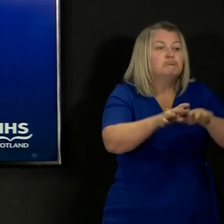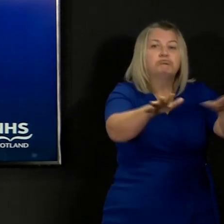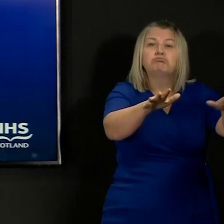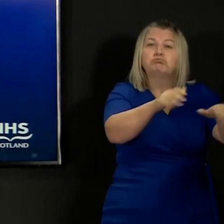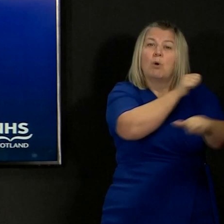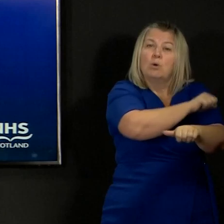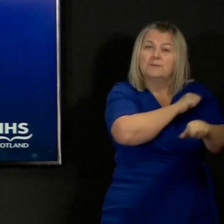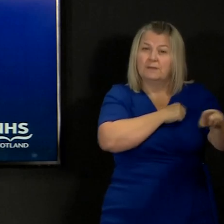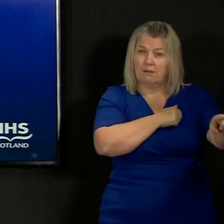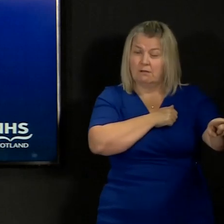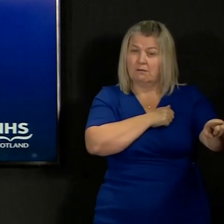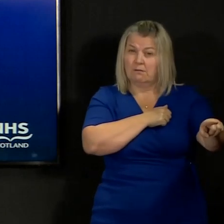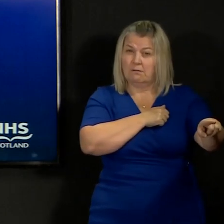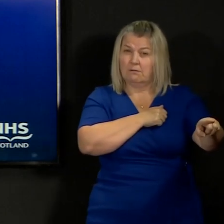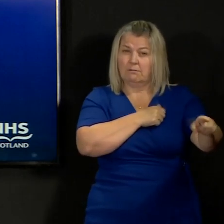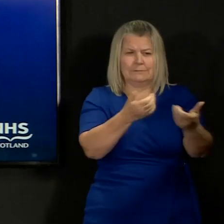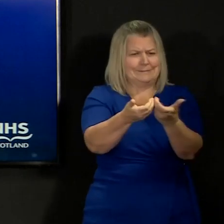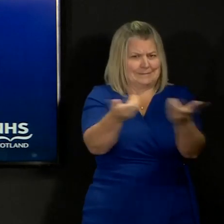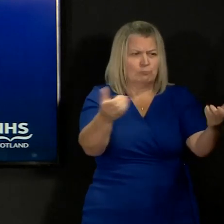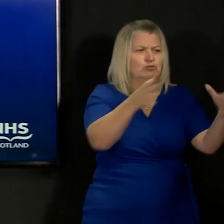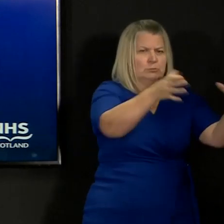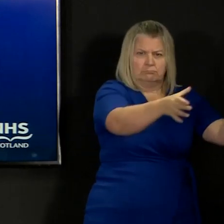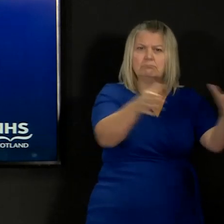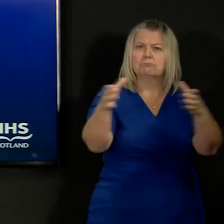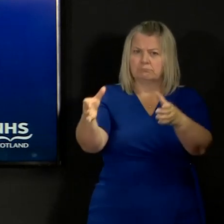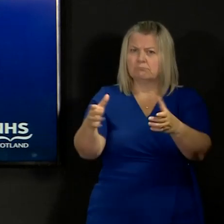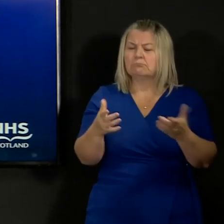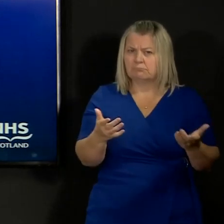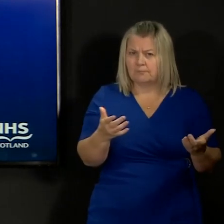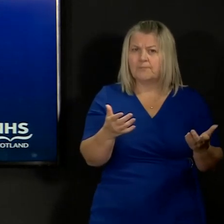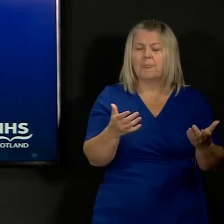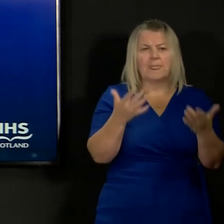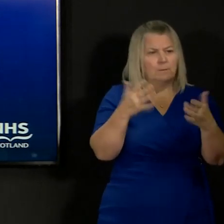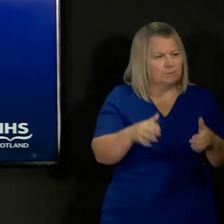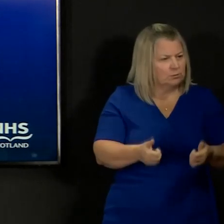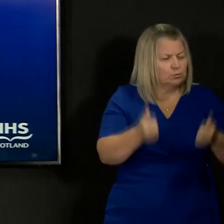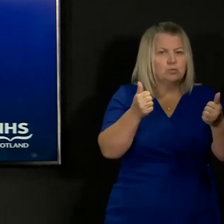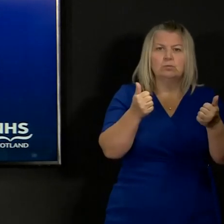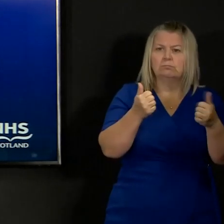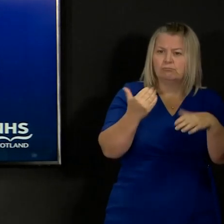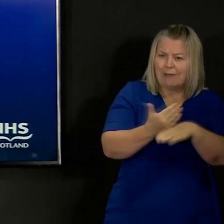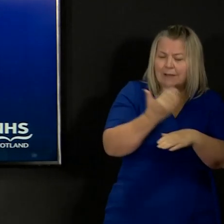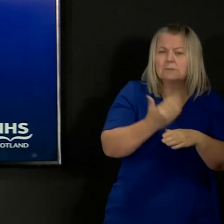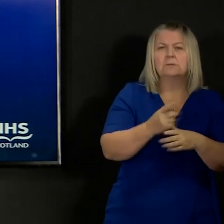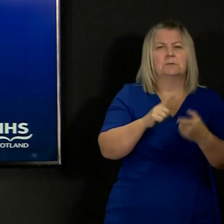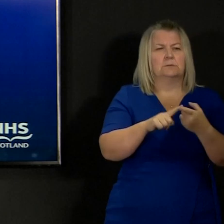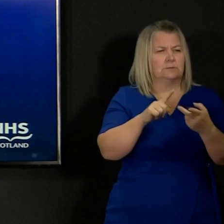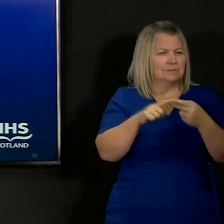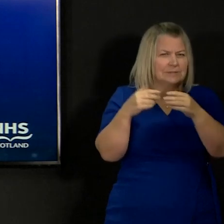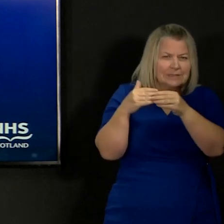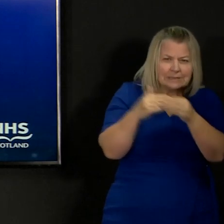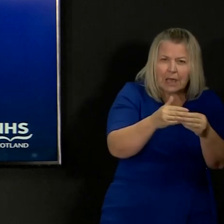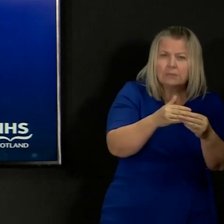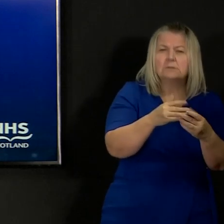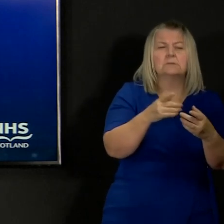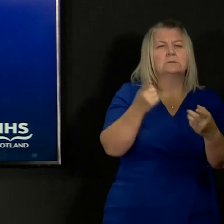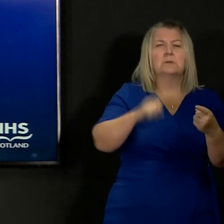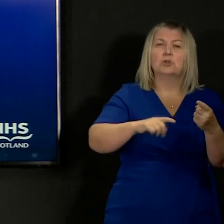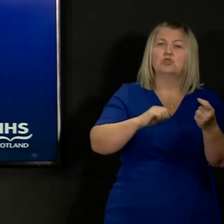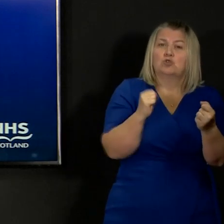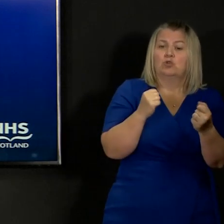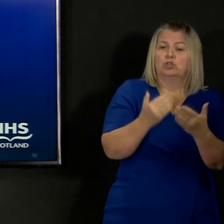hospital setting. A lot of steps have been taken good guidance good practice and of course the Scottish Patient Safety Programme